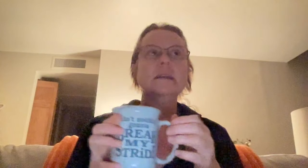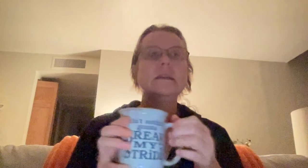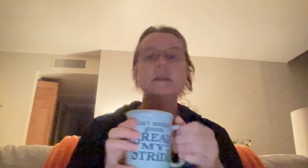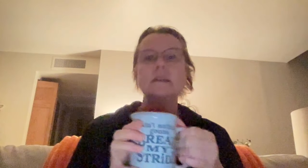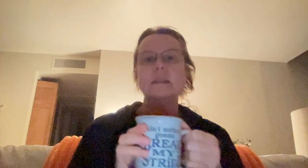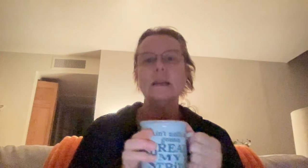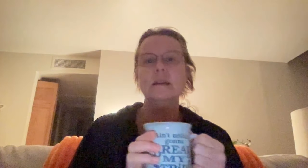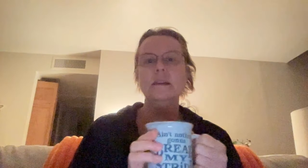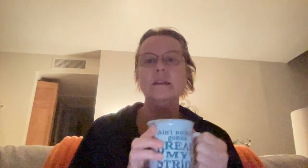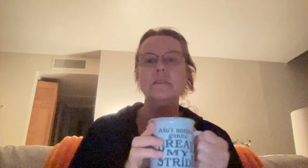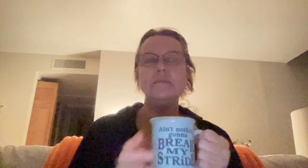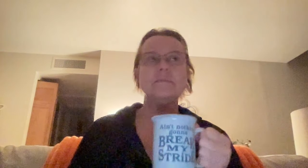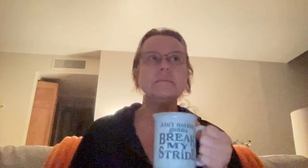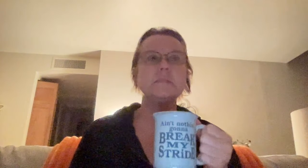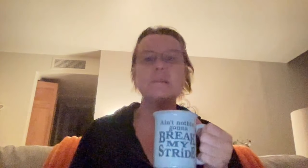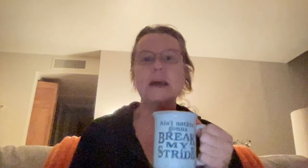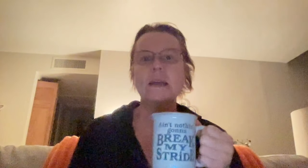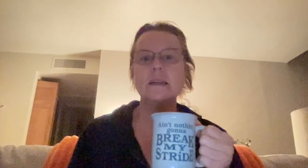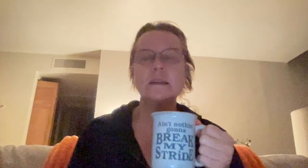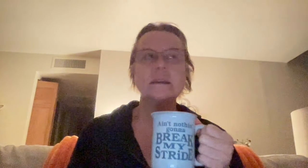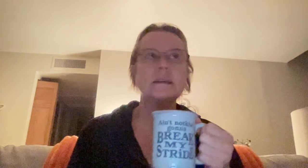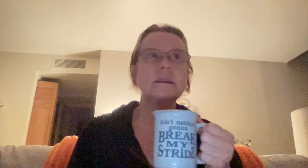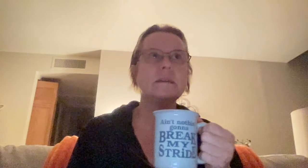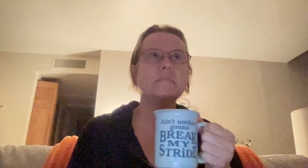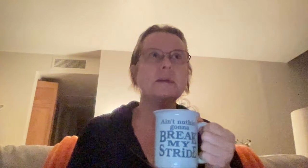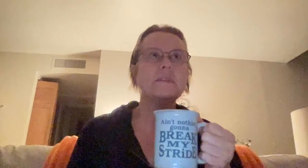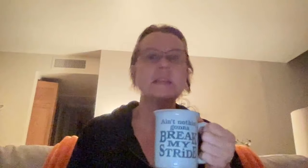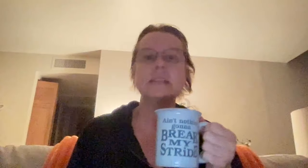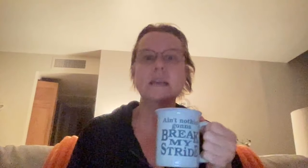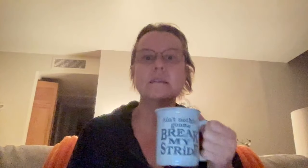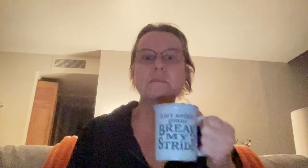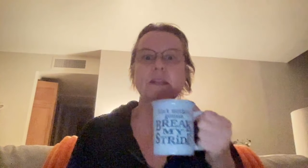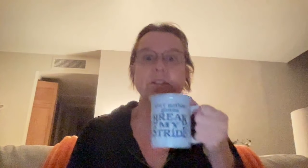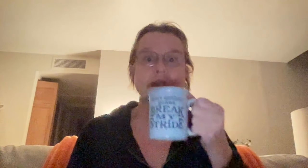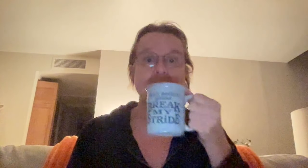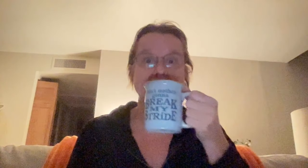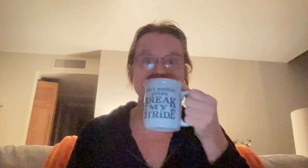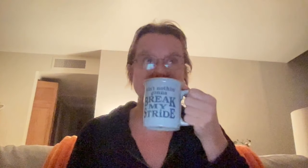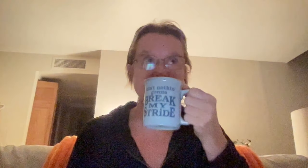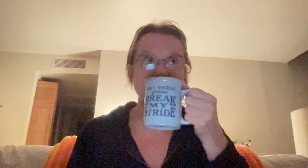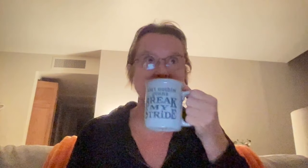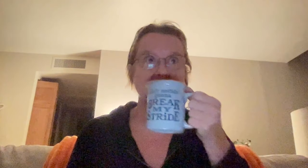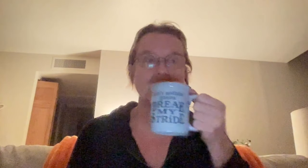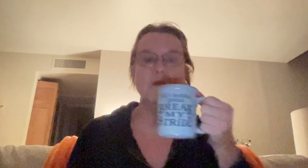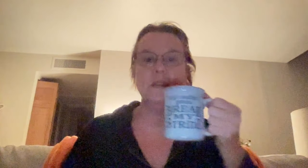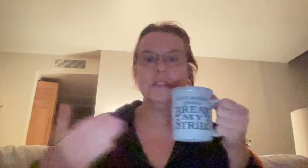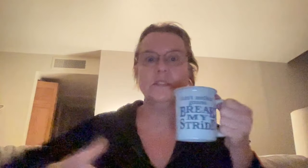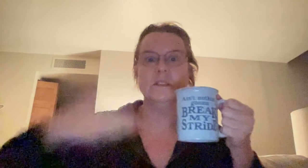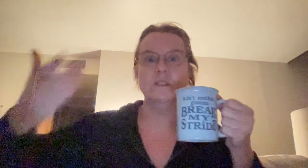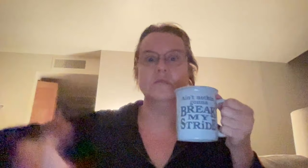kind of, you know, setback, but things can break your stride. That's for sure. So we're always, you know,